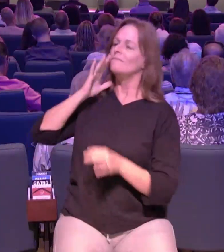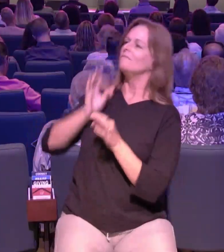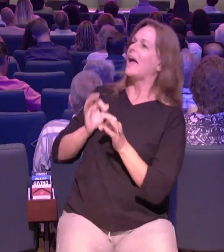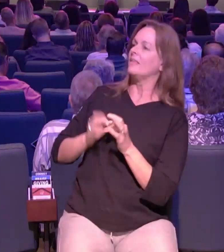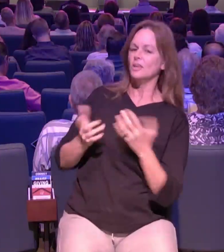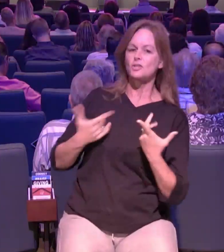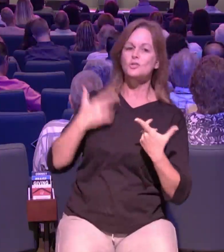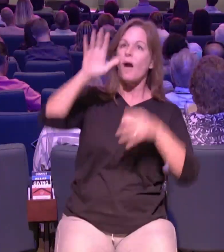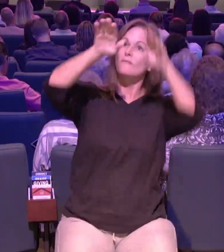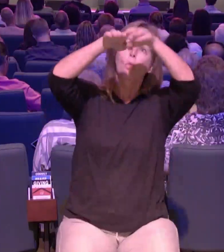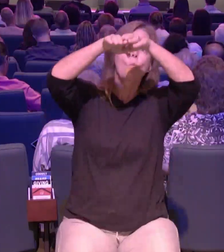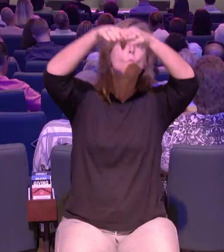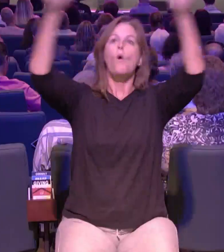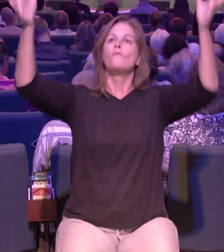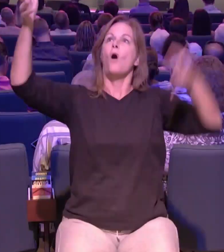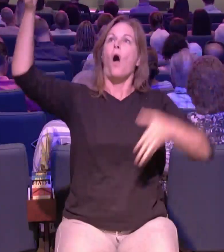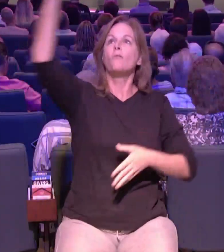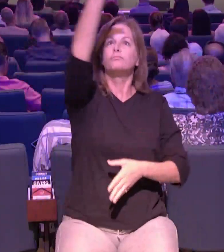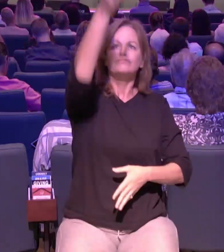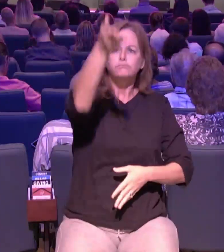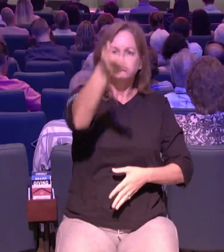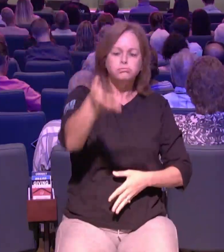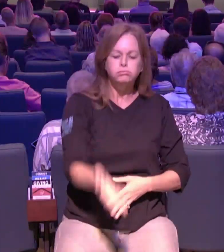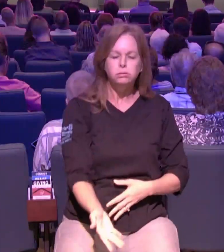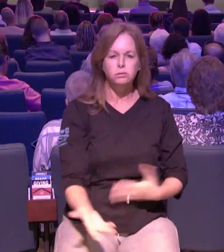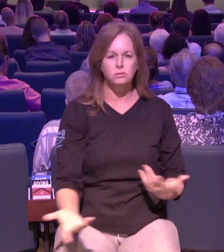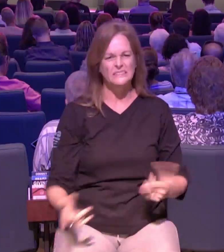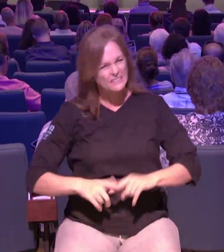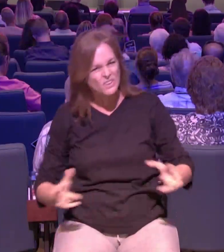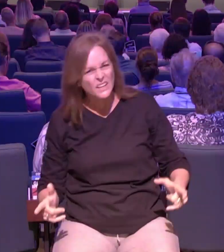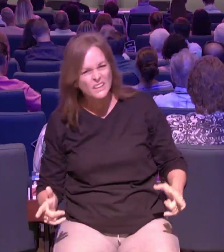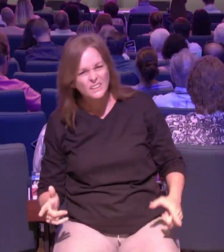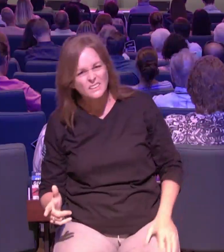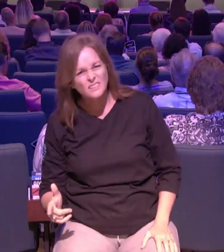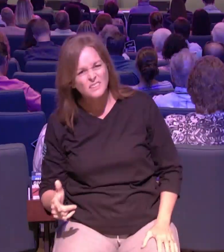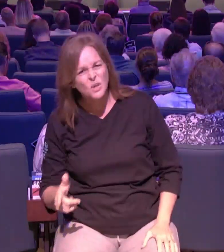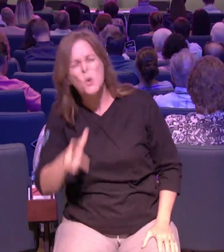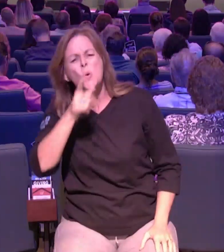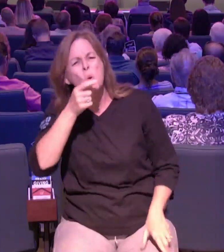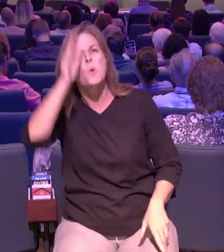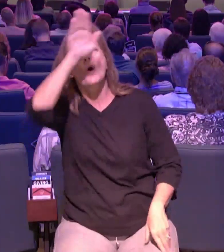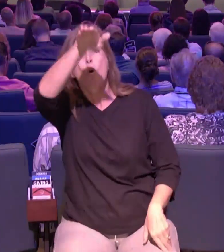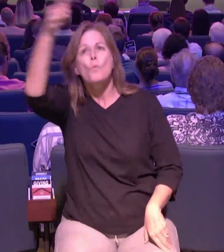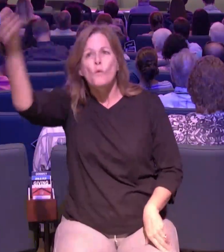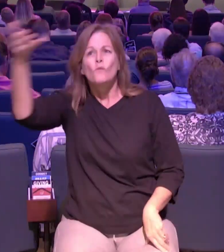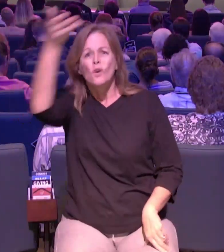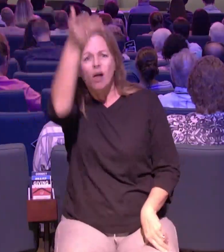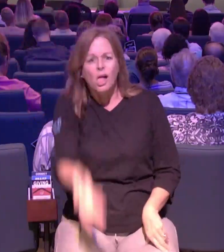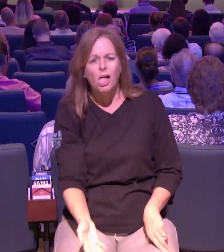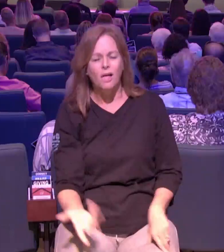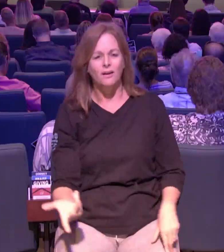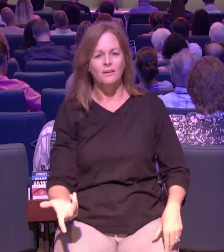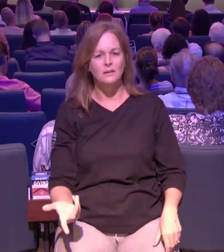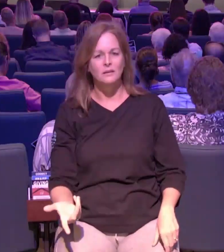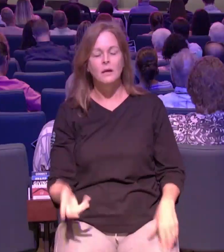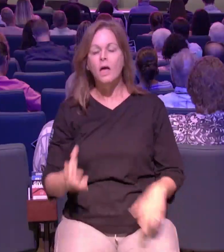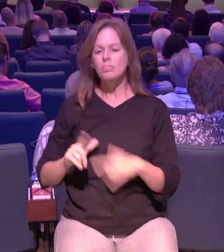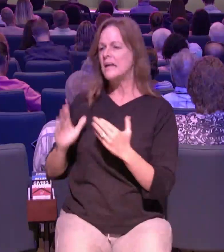roof we got faith to do things we've never done before we got if we're going to reach people in our cities and see them get healed and see them